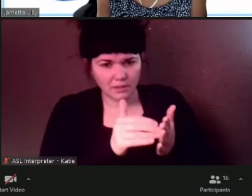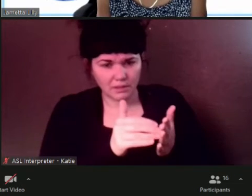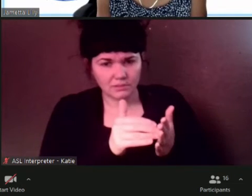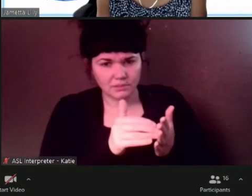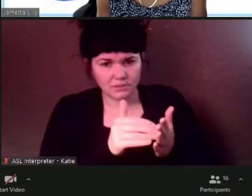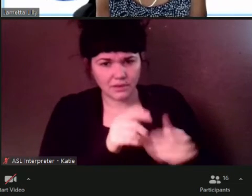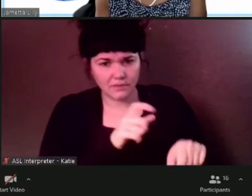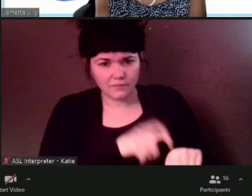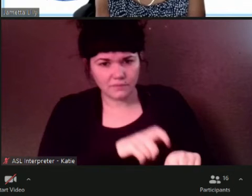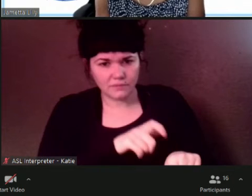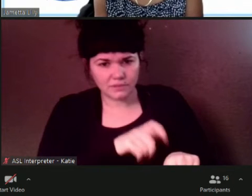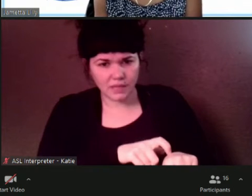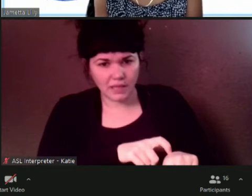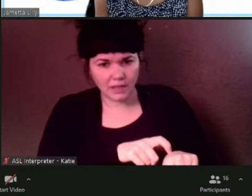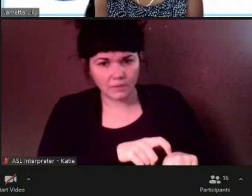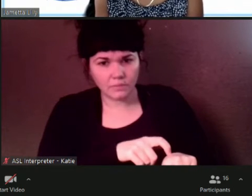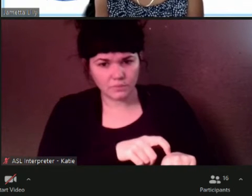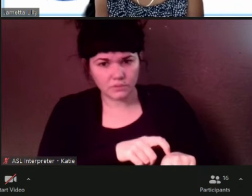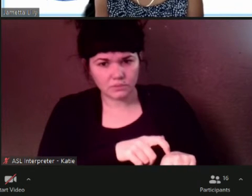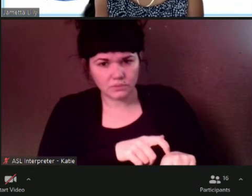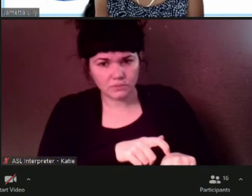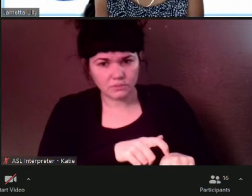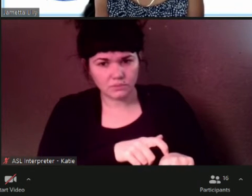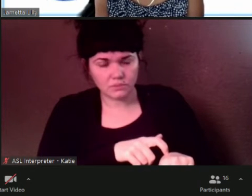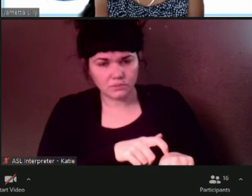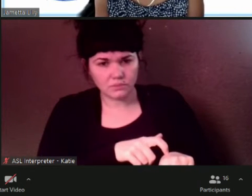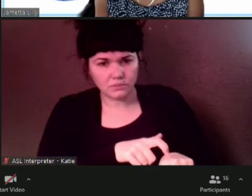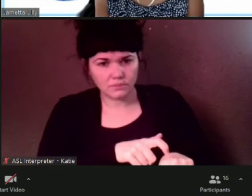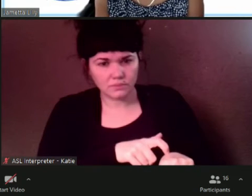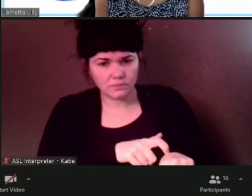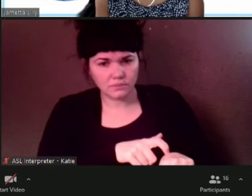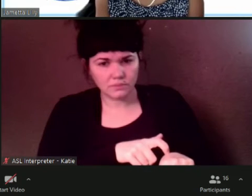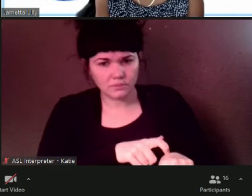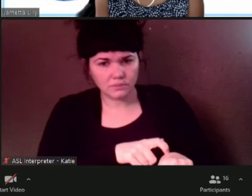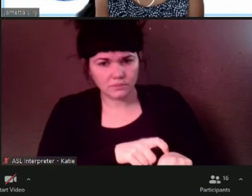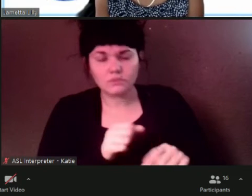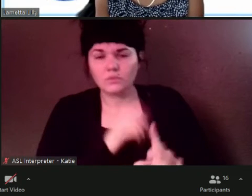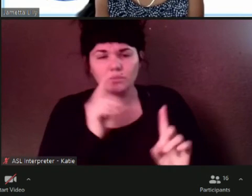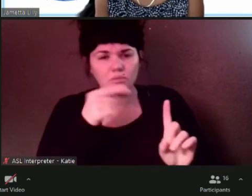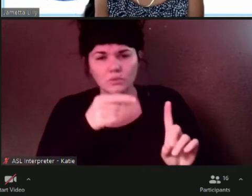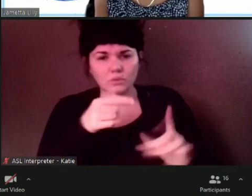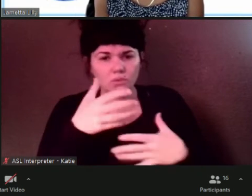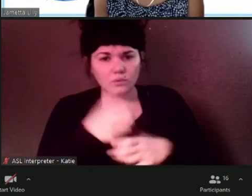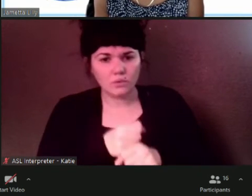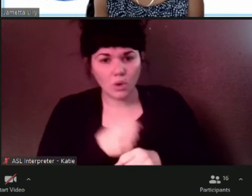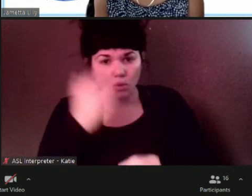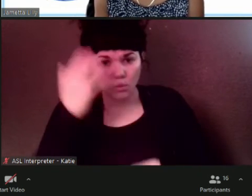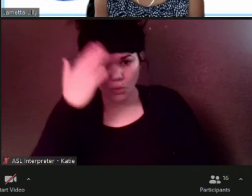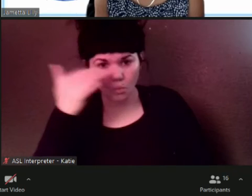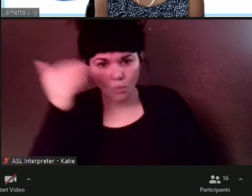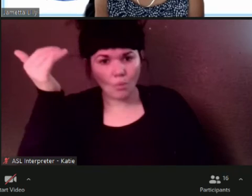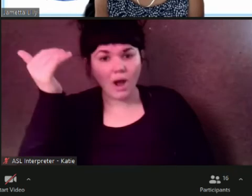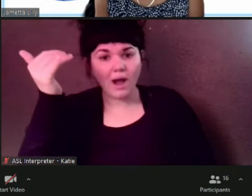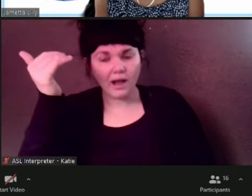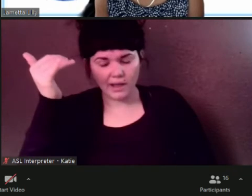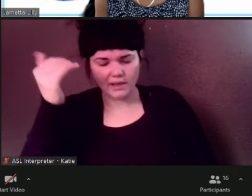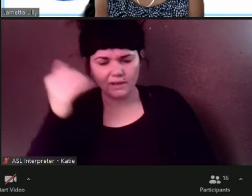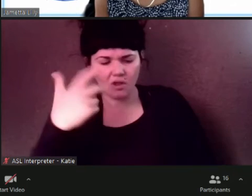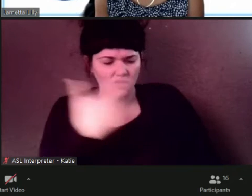receive them so why are the vaccines still in this emergency approval